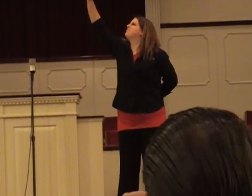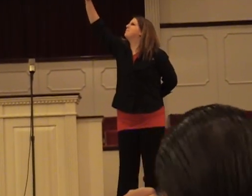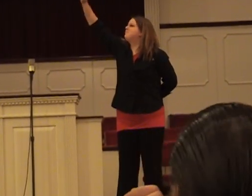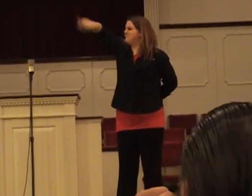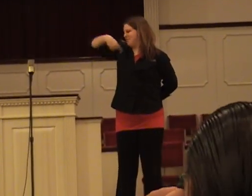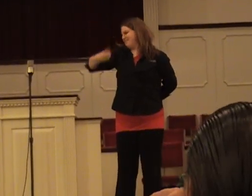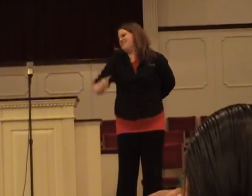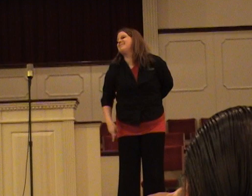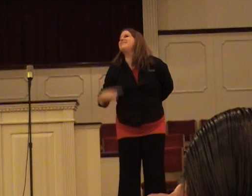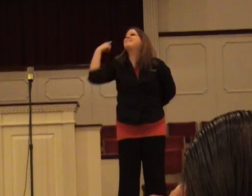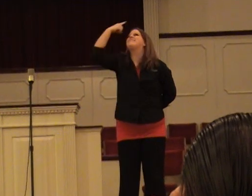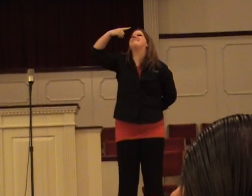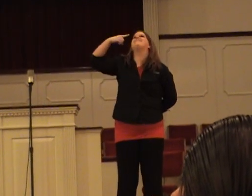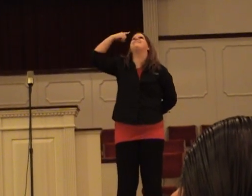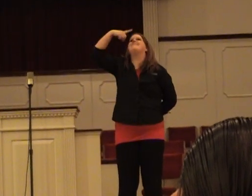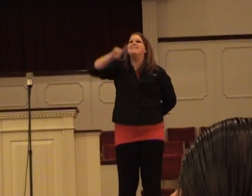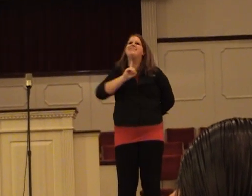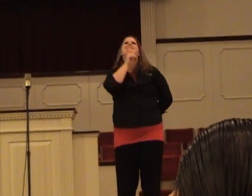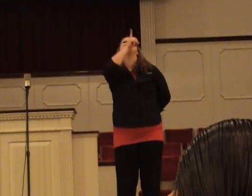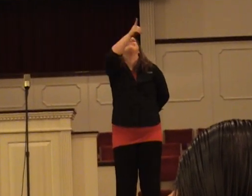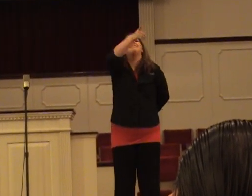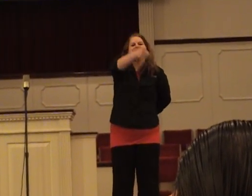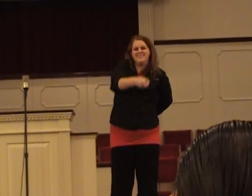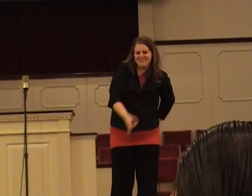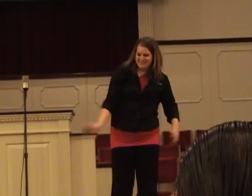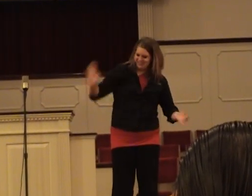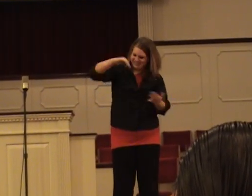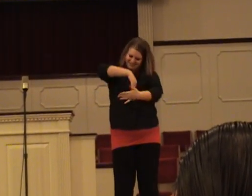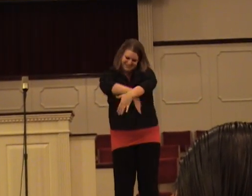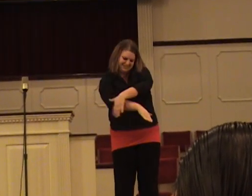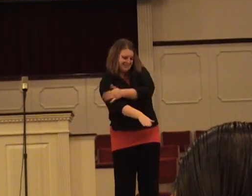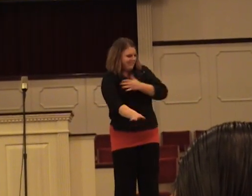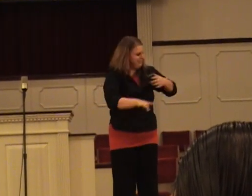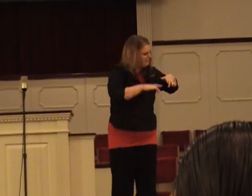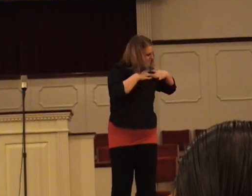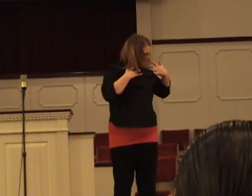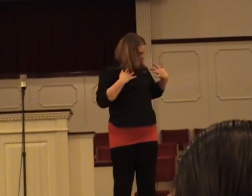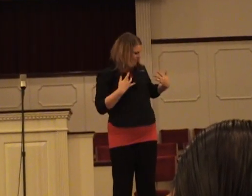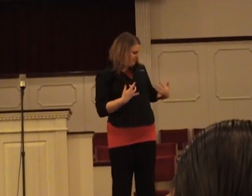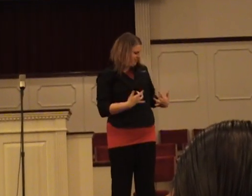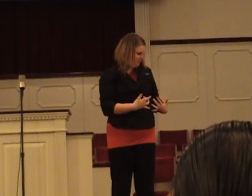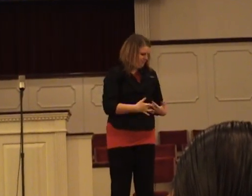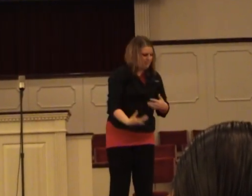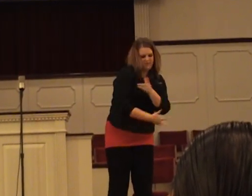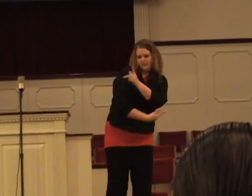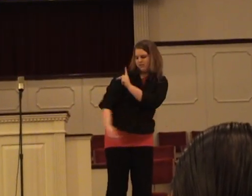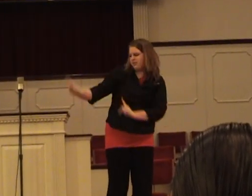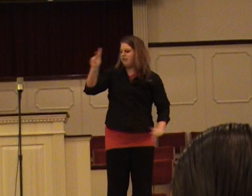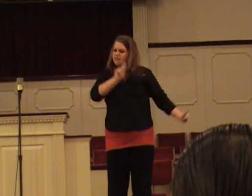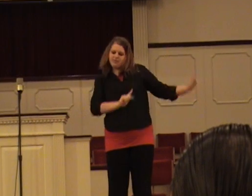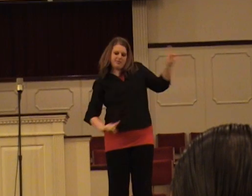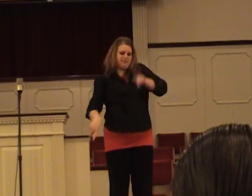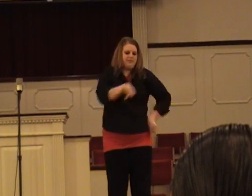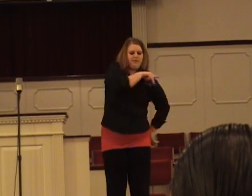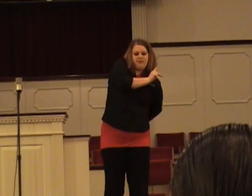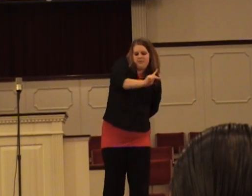Speaking wisdom and truth Into the hearts of peasants and kings